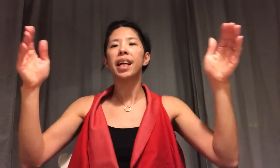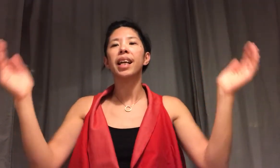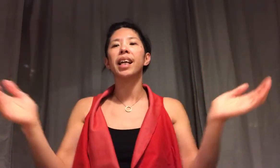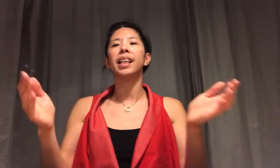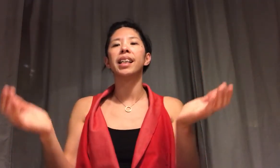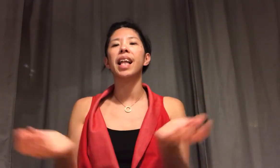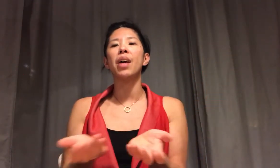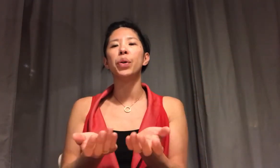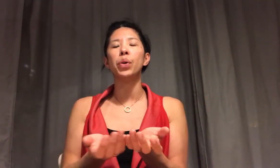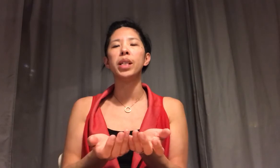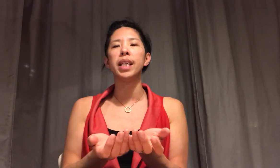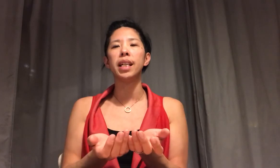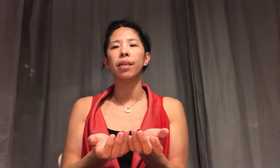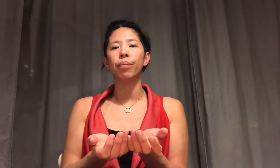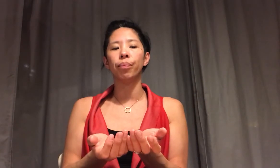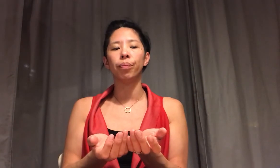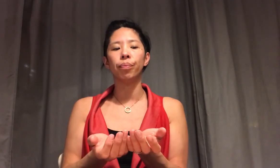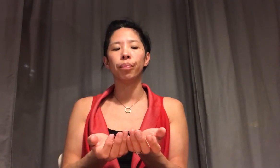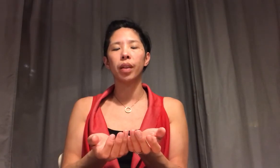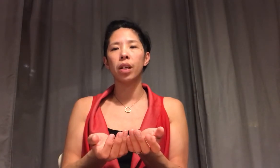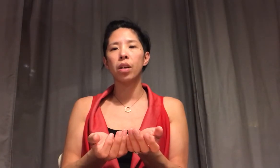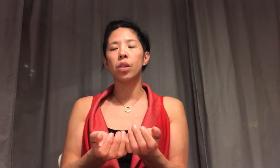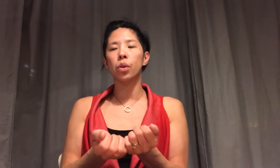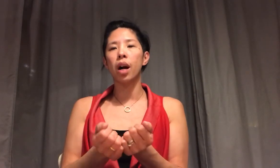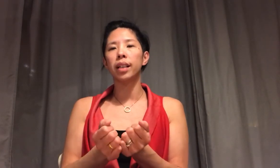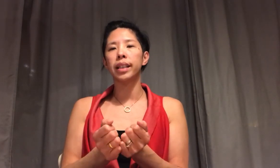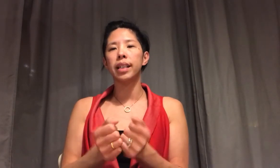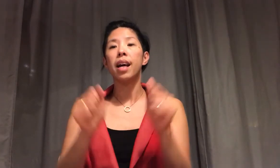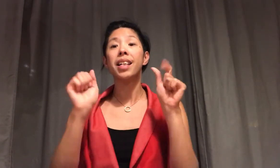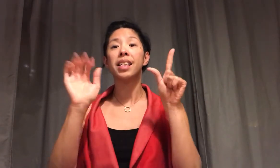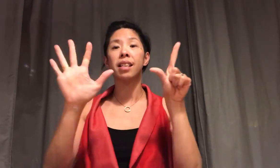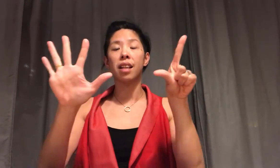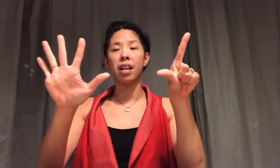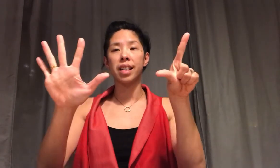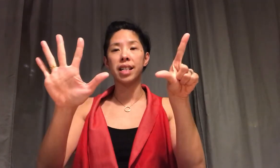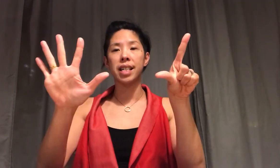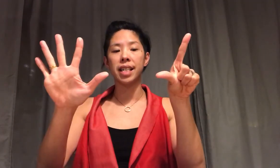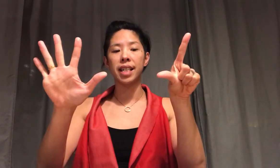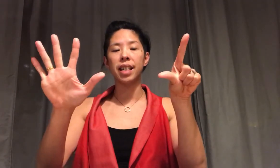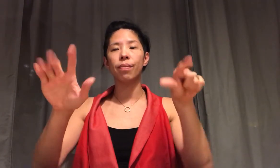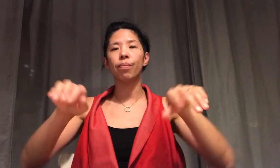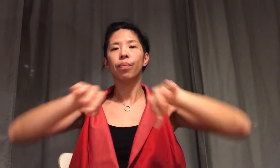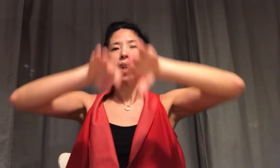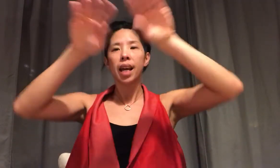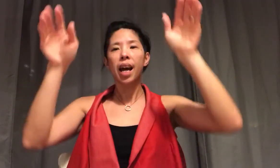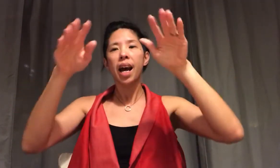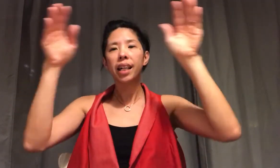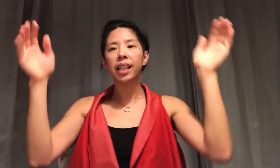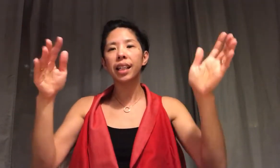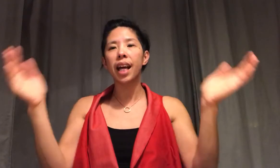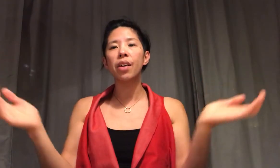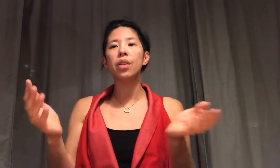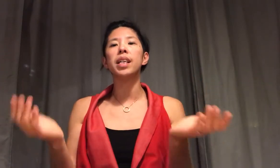cloudy. So colour in Sunday. And cloudy,